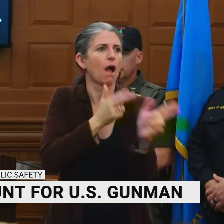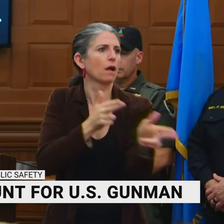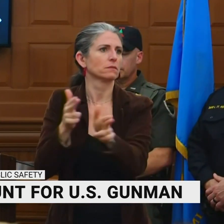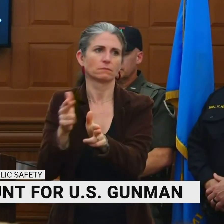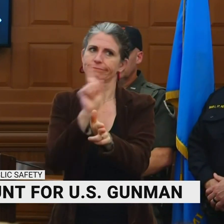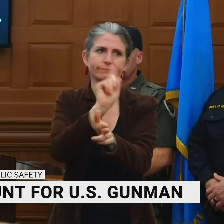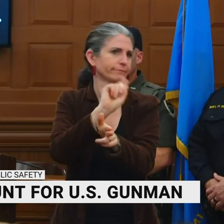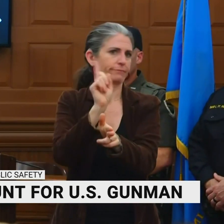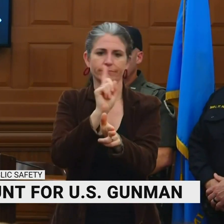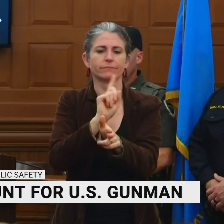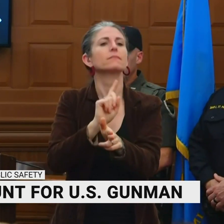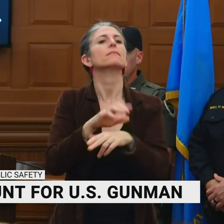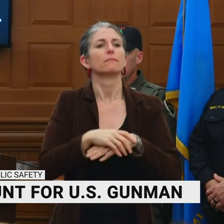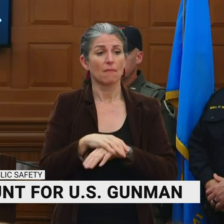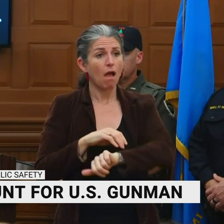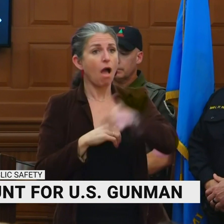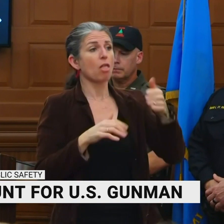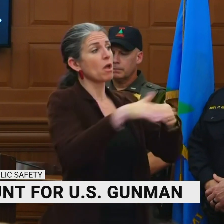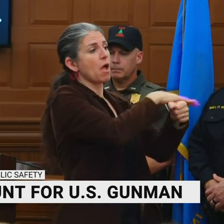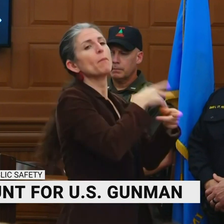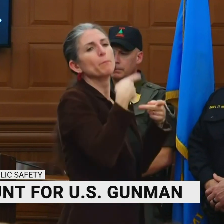may choose to open or remain closed.